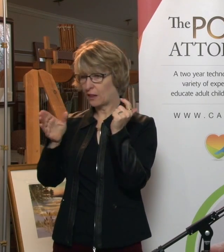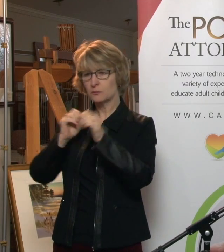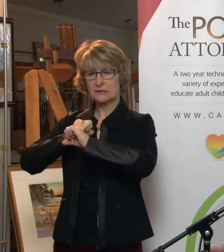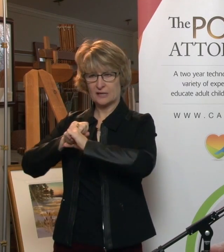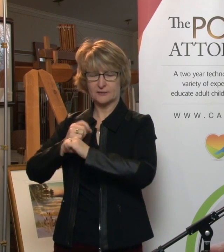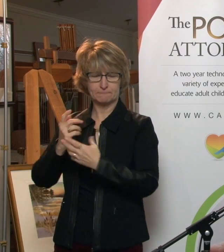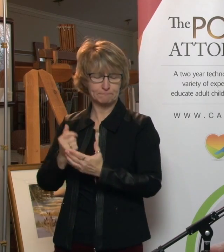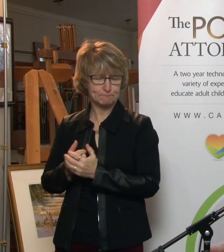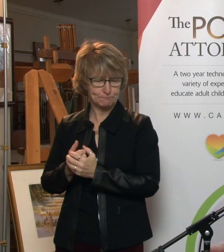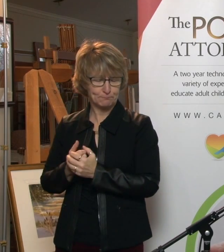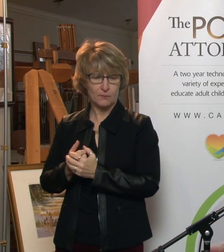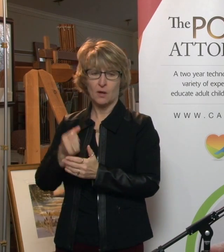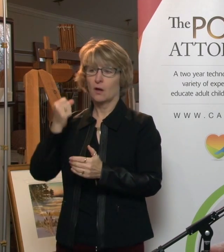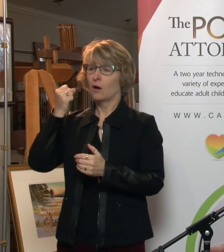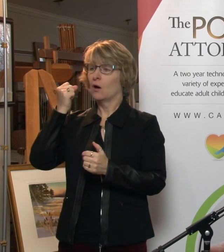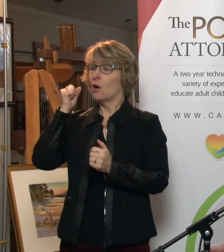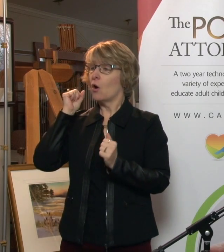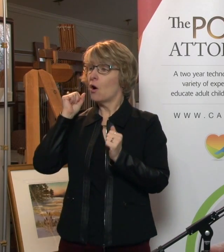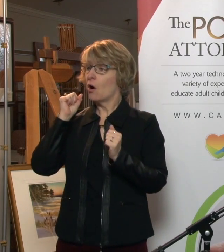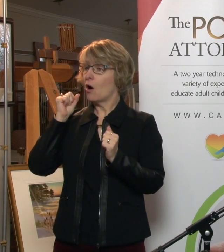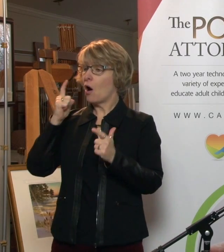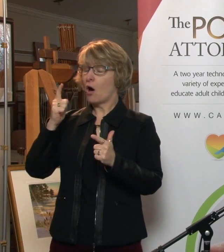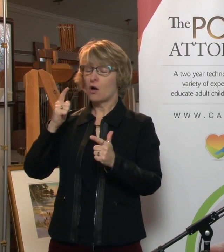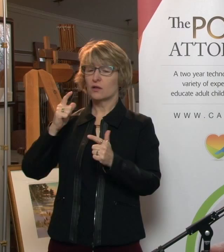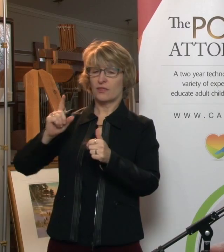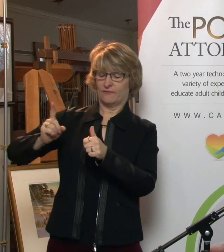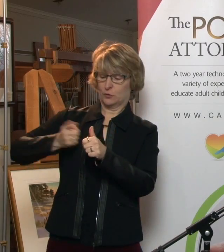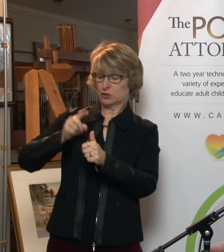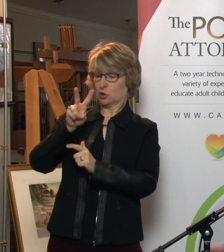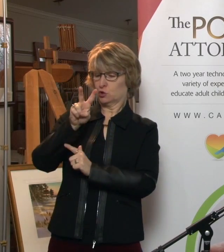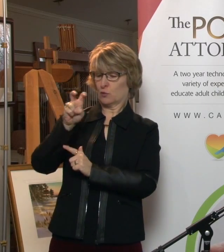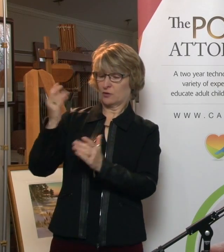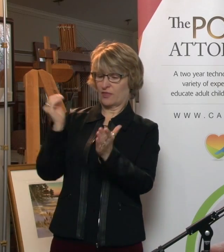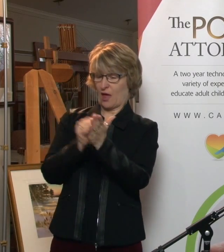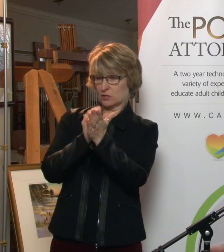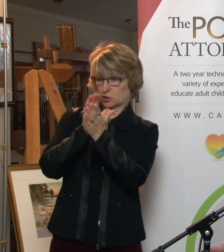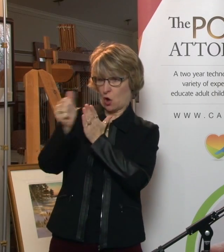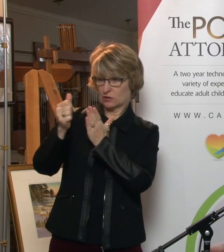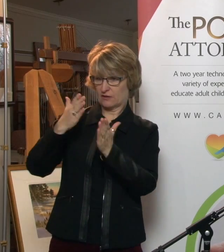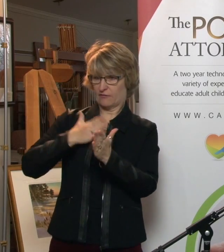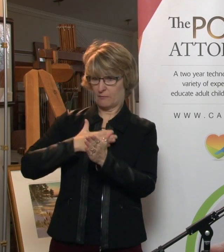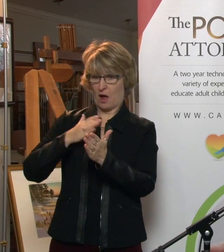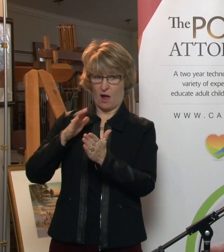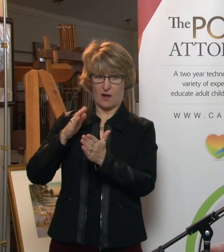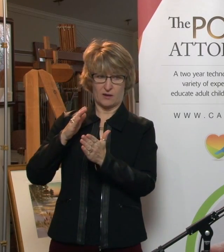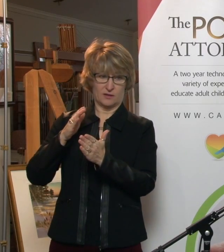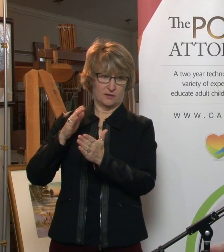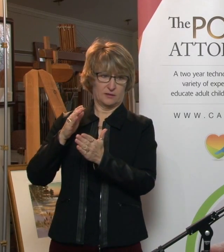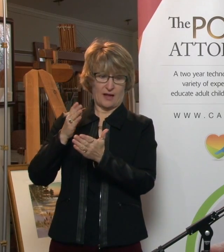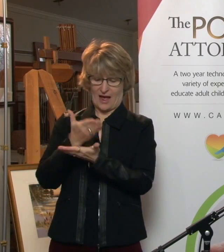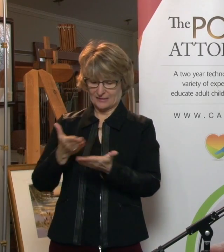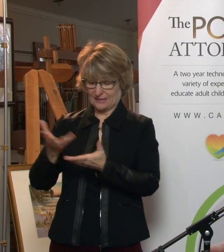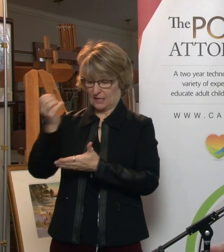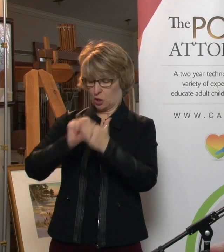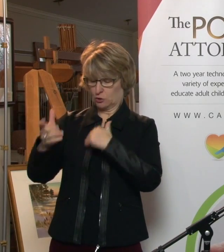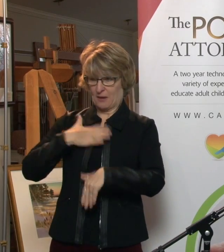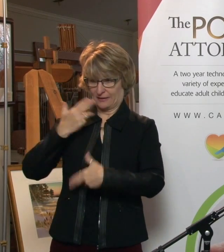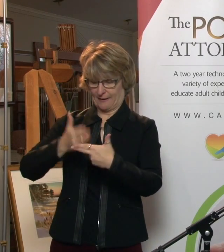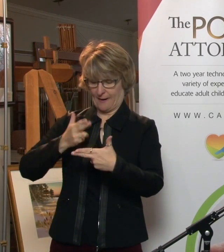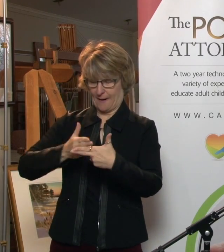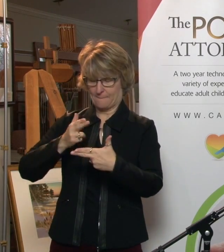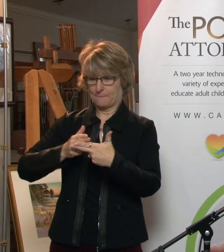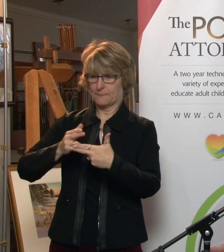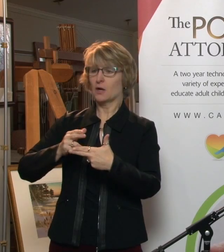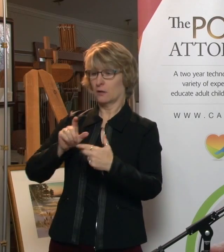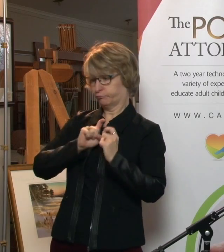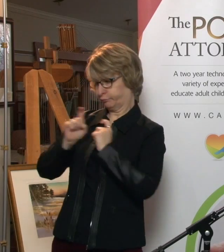all of the first $200,000 of assets in my name, assuming I had that, would